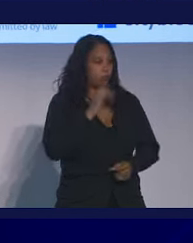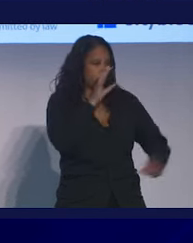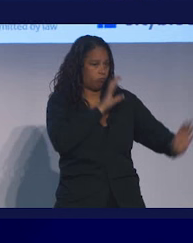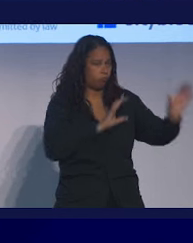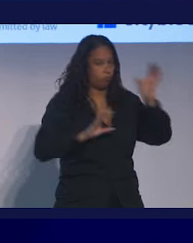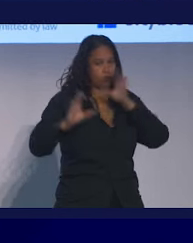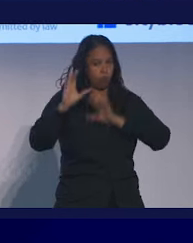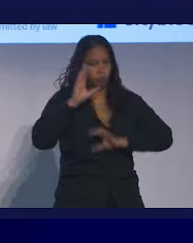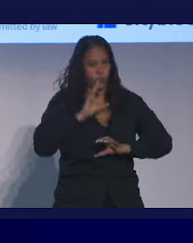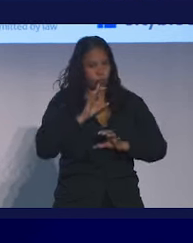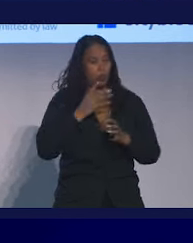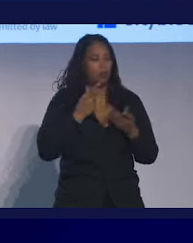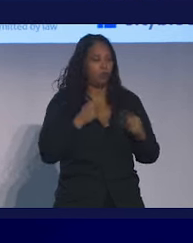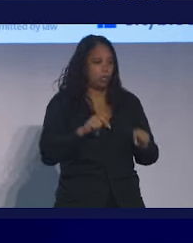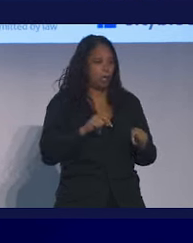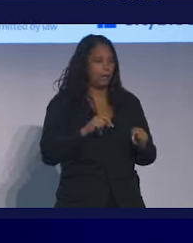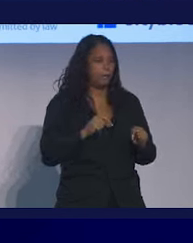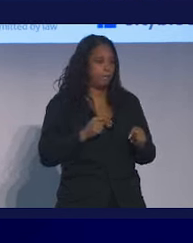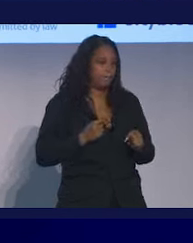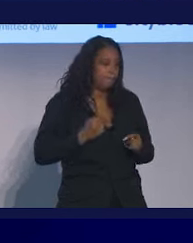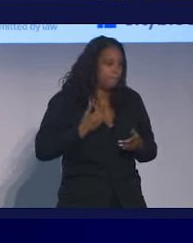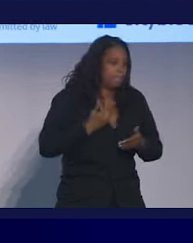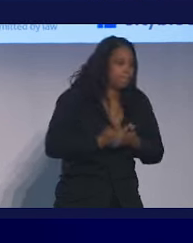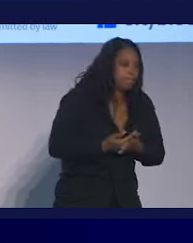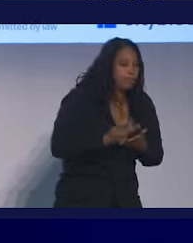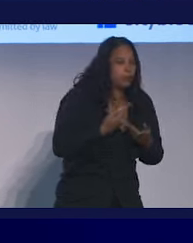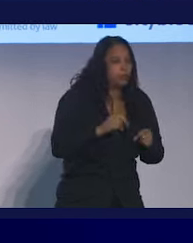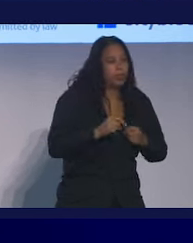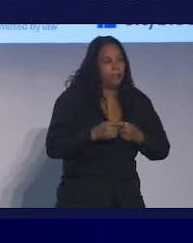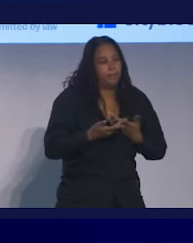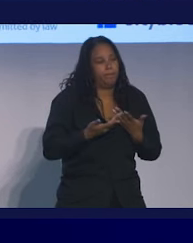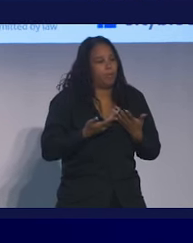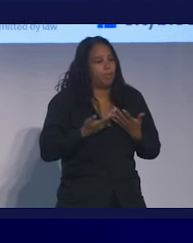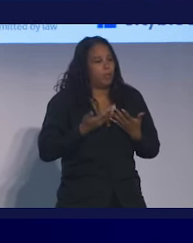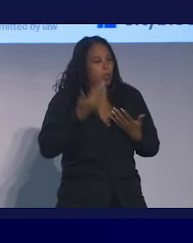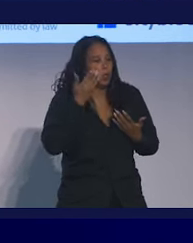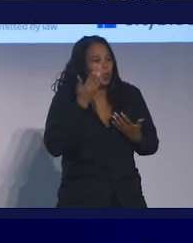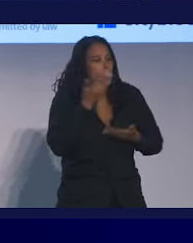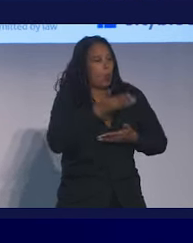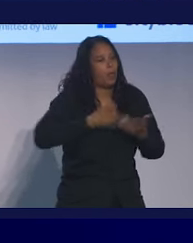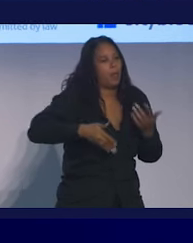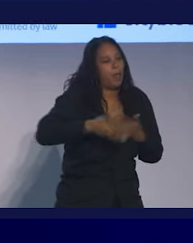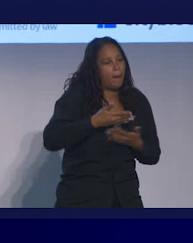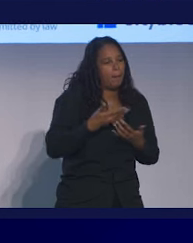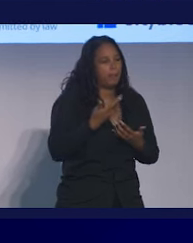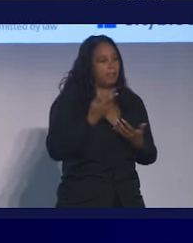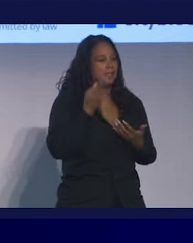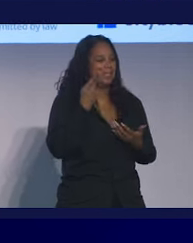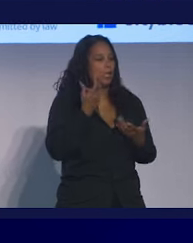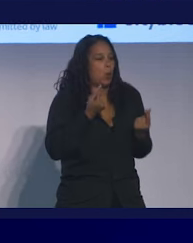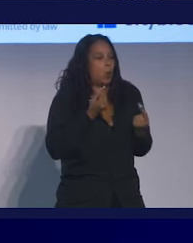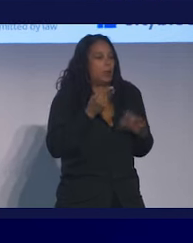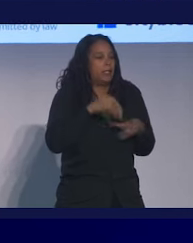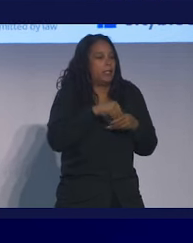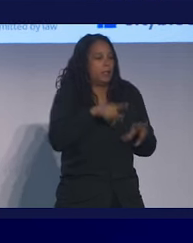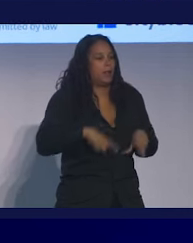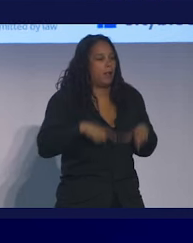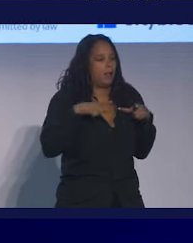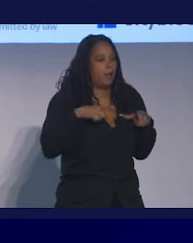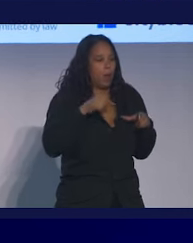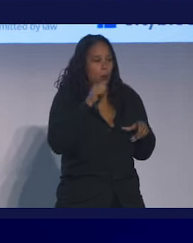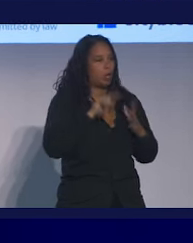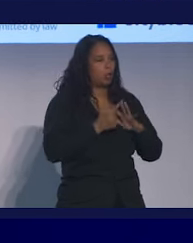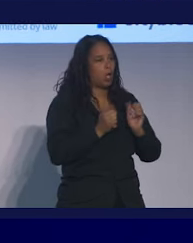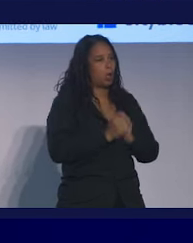right to get to know what matters to them. And we seek their permission to be engaged in their lives. So we don't start by knock, knock, knock on the